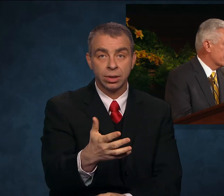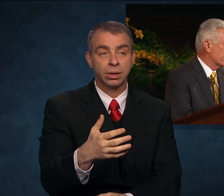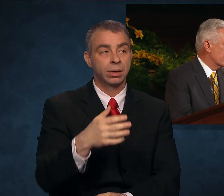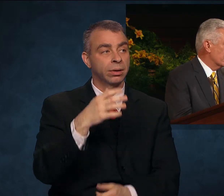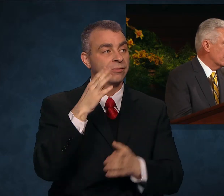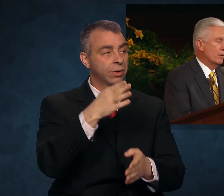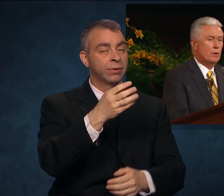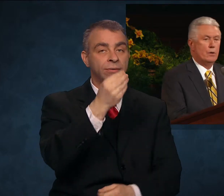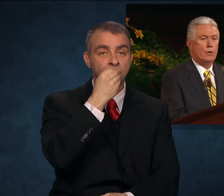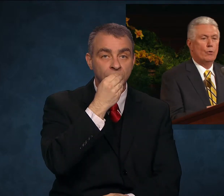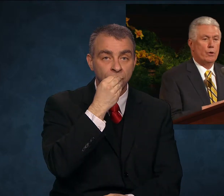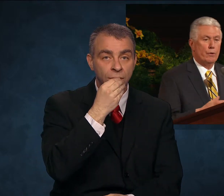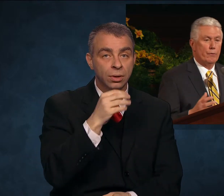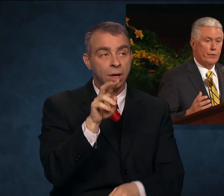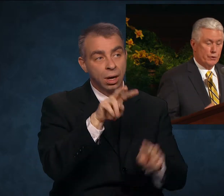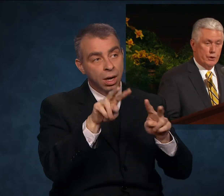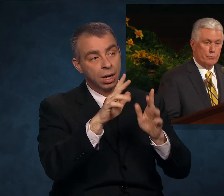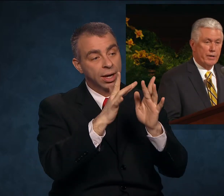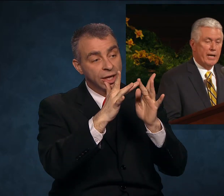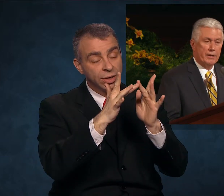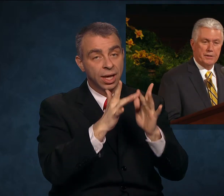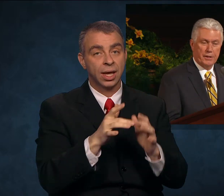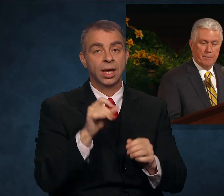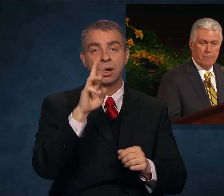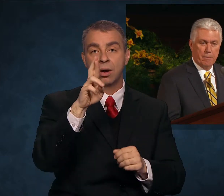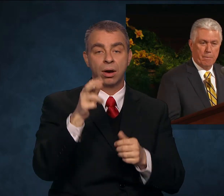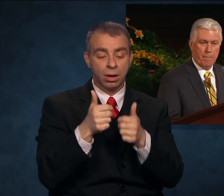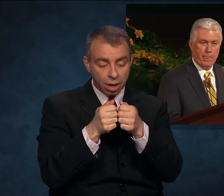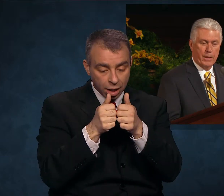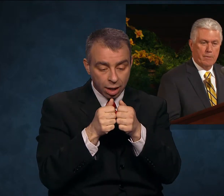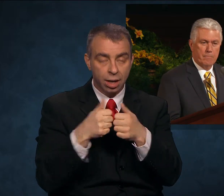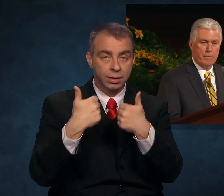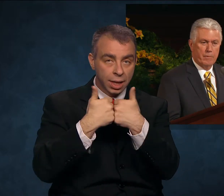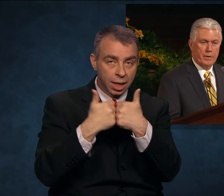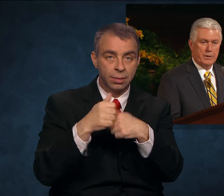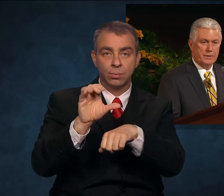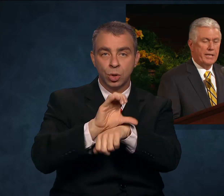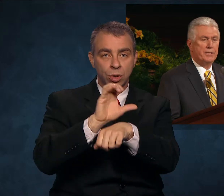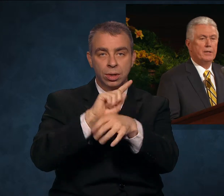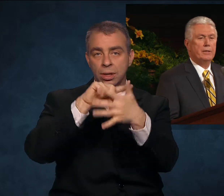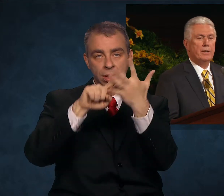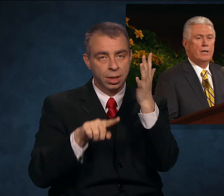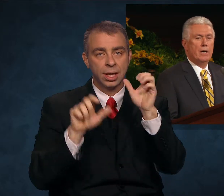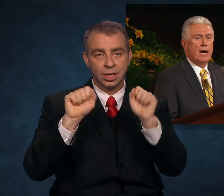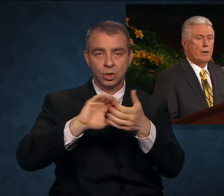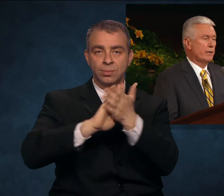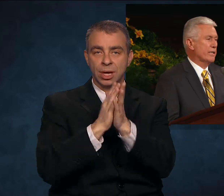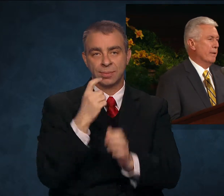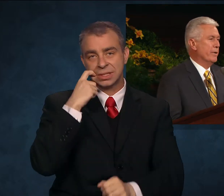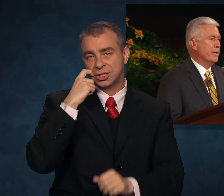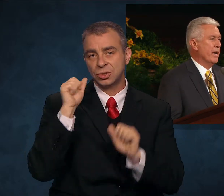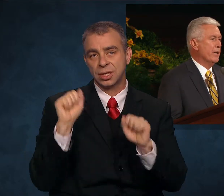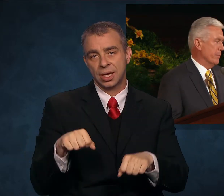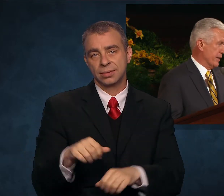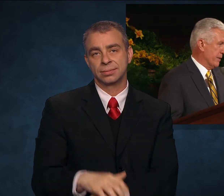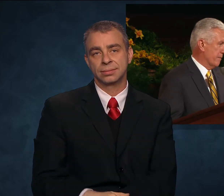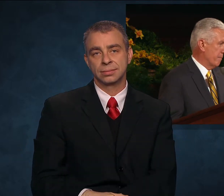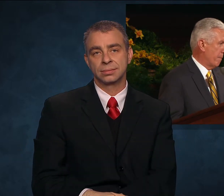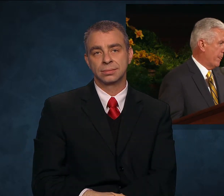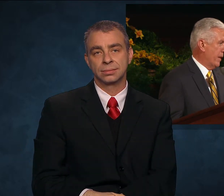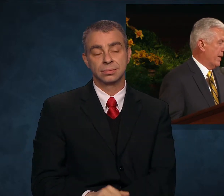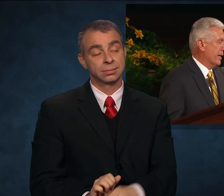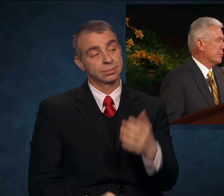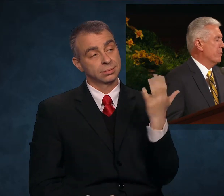internet, or virtual reality. Addictions. our common enemy,